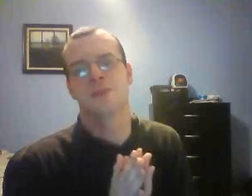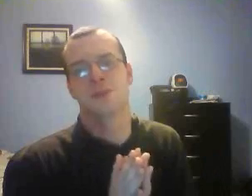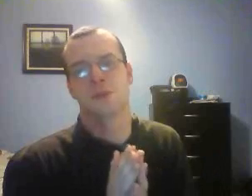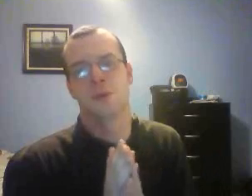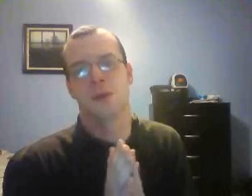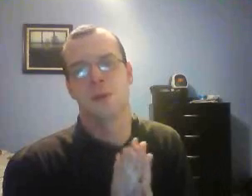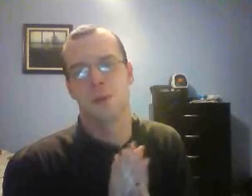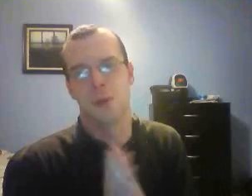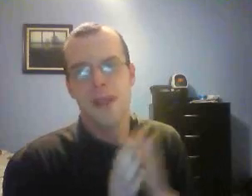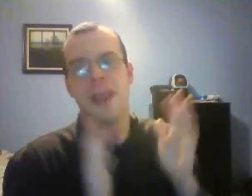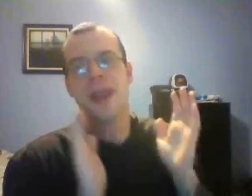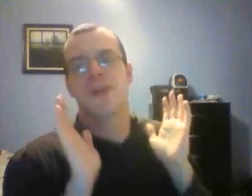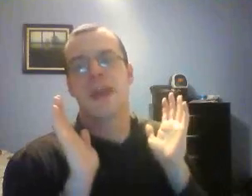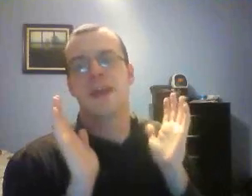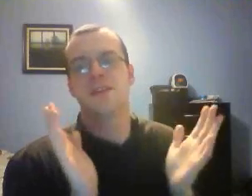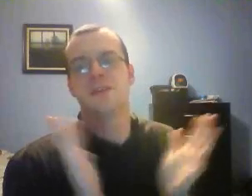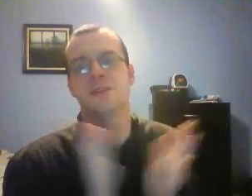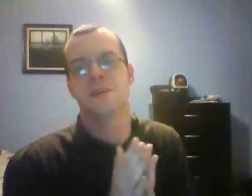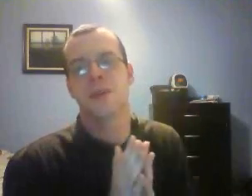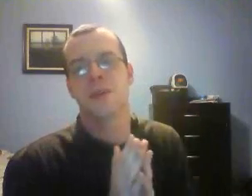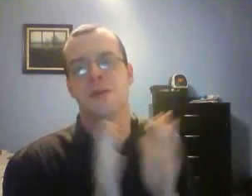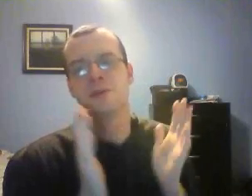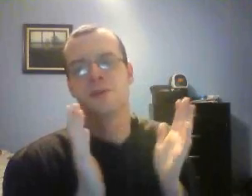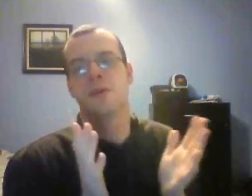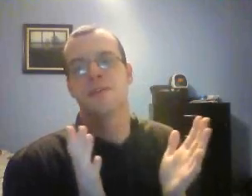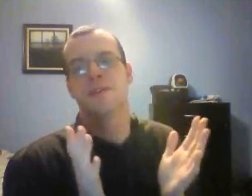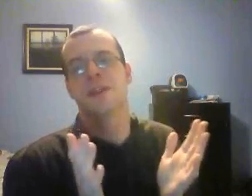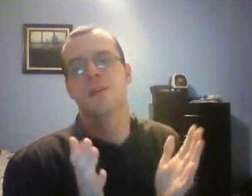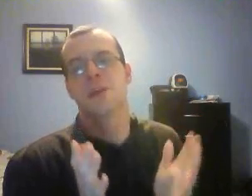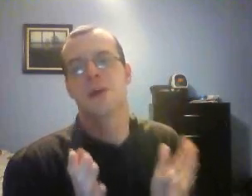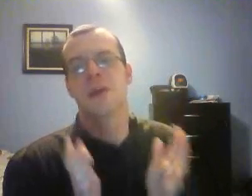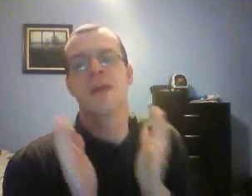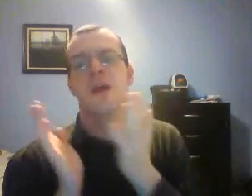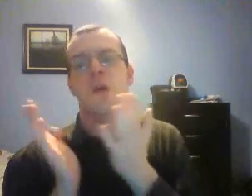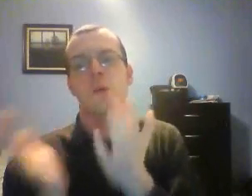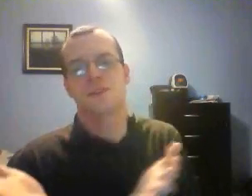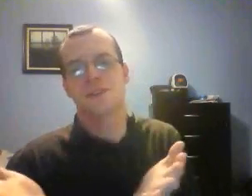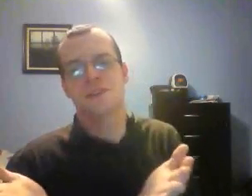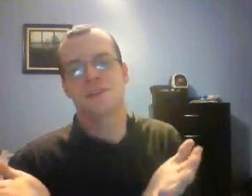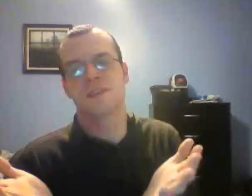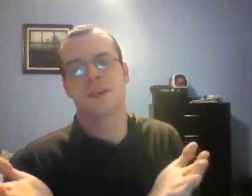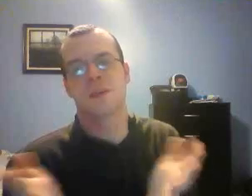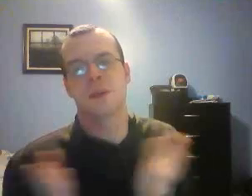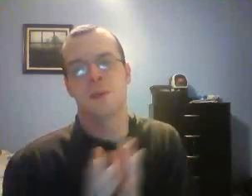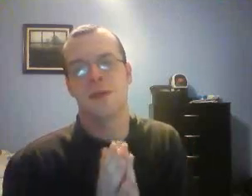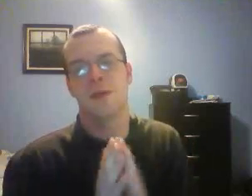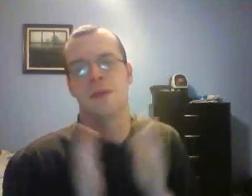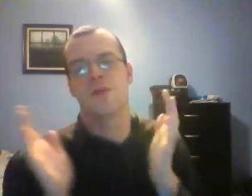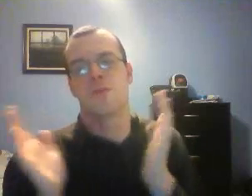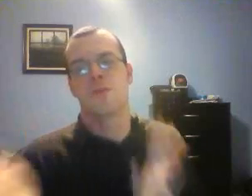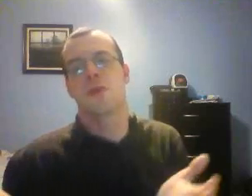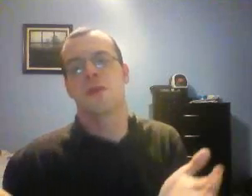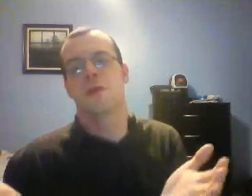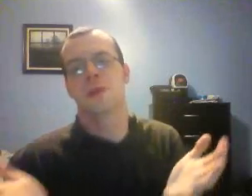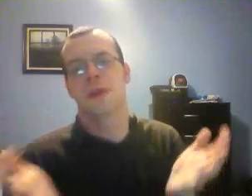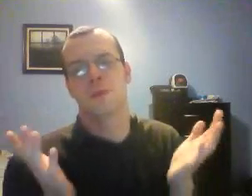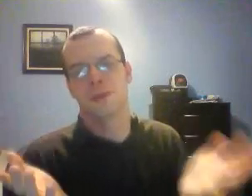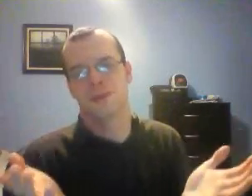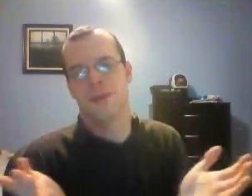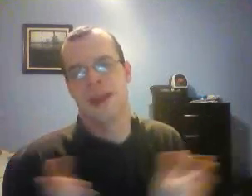this year's Royal Rumble. And if I had to choose something that I was more excited about, or just as excited about rather, like the Royal Rumble and WrestleMania,